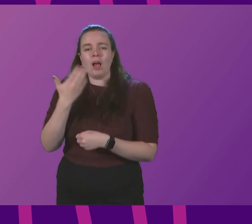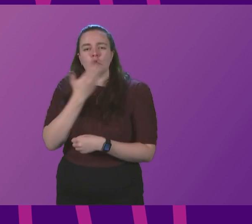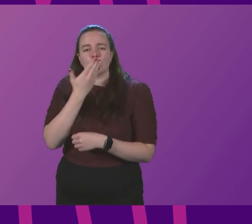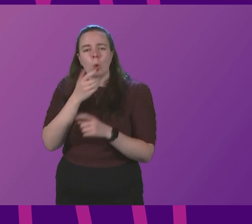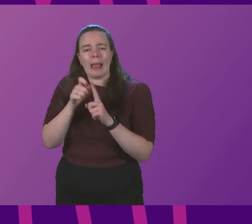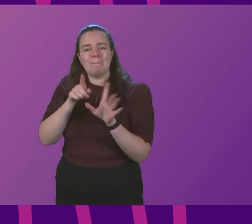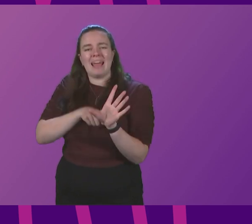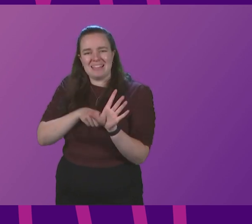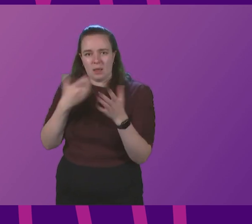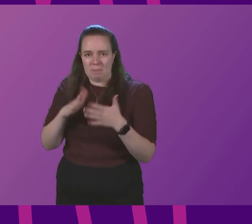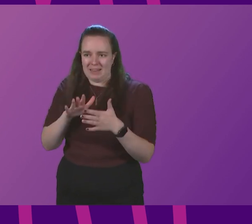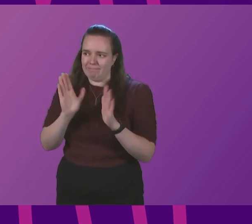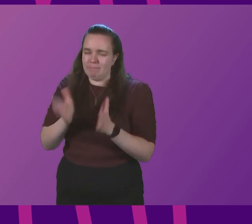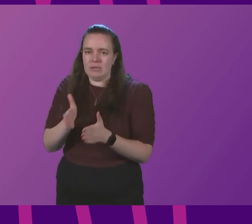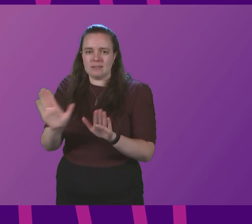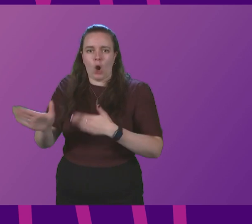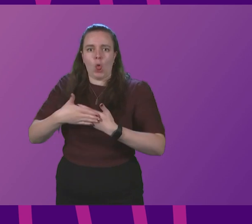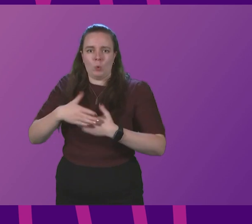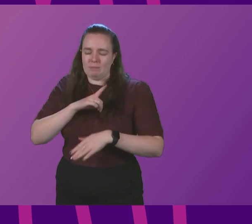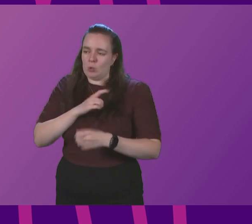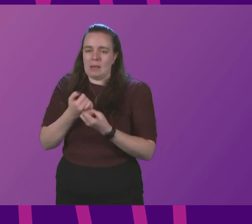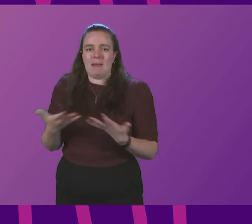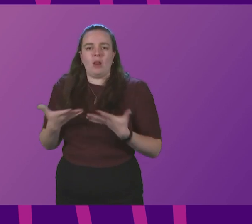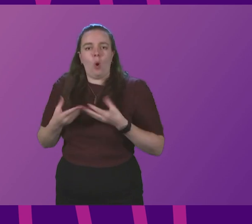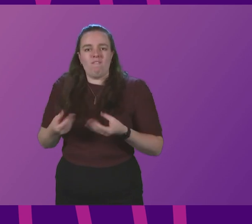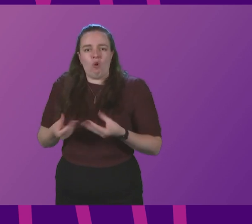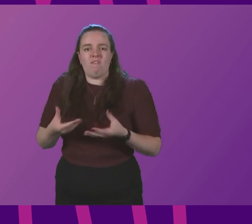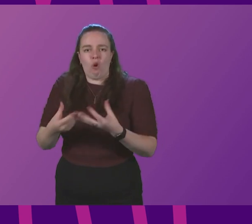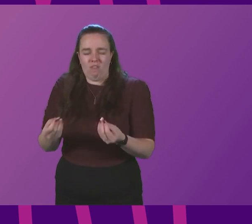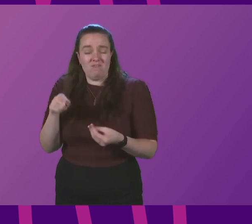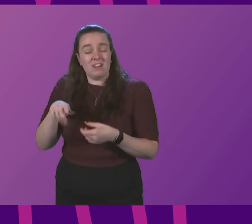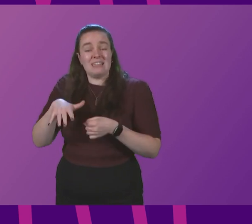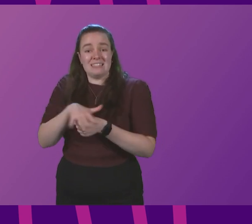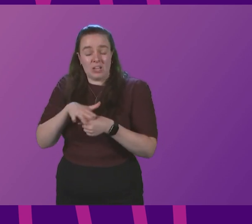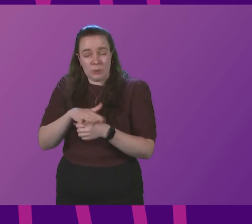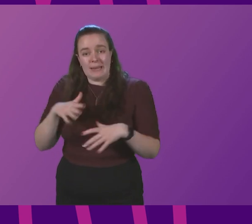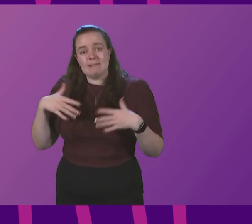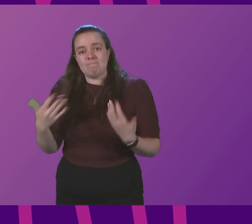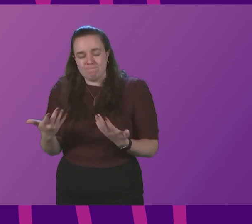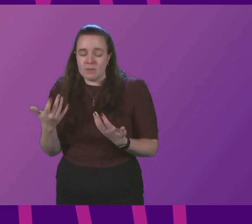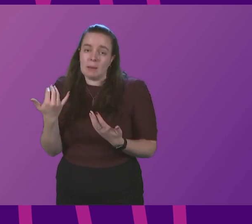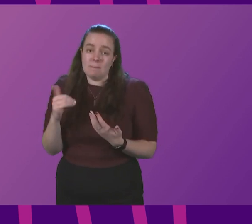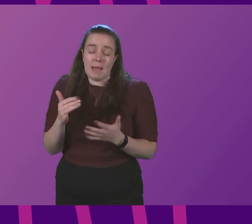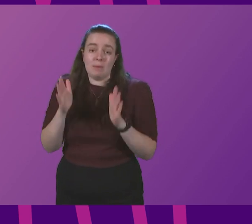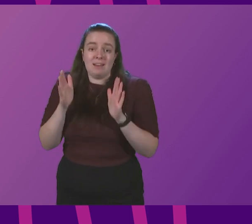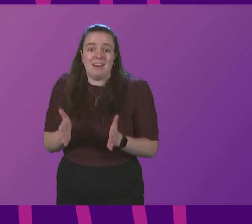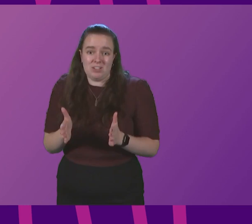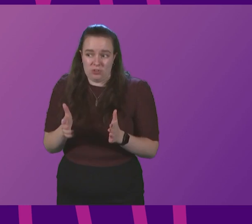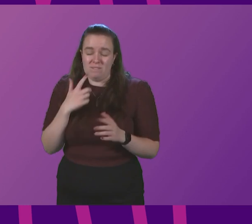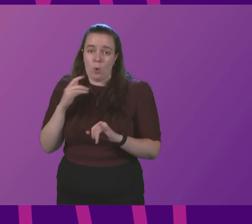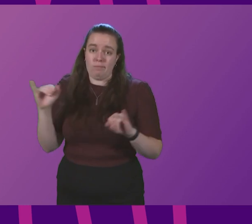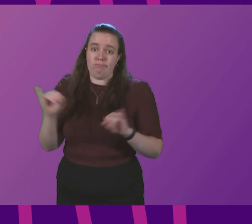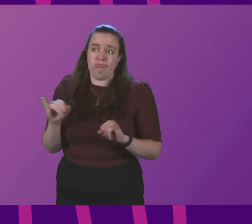has been forced to close because of a number of absences. It is a situation that, while it may be necessary in extreme